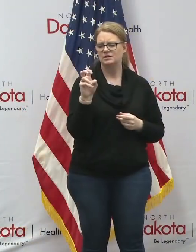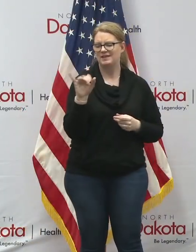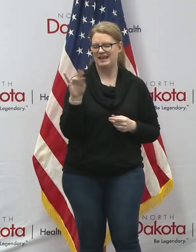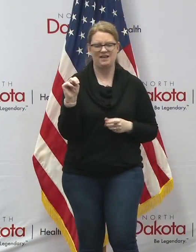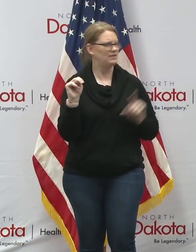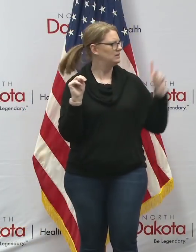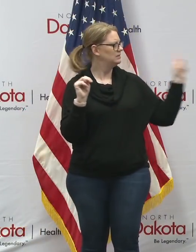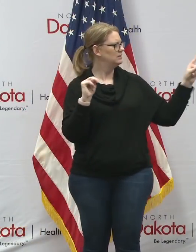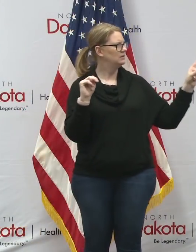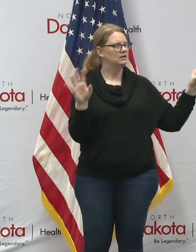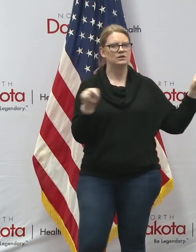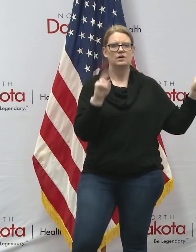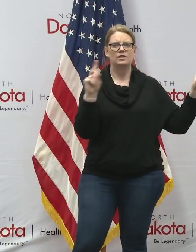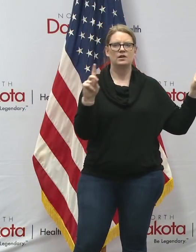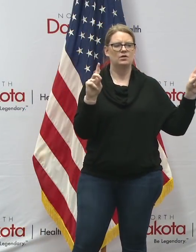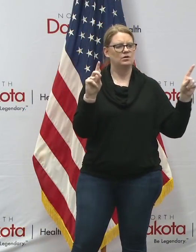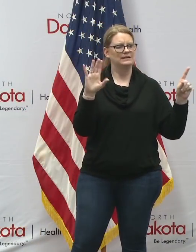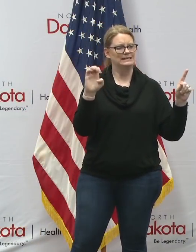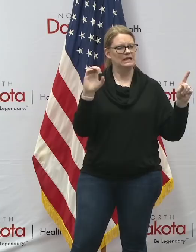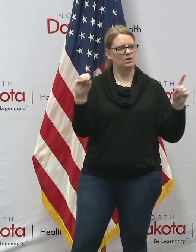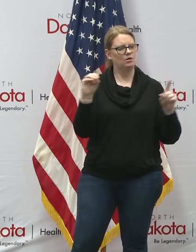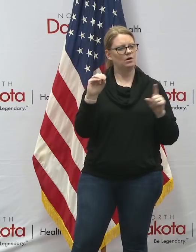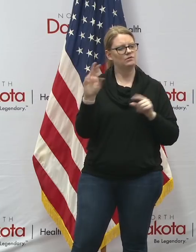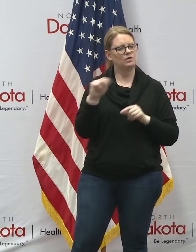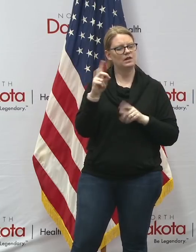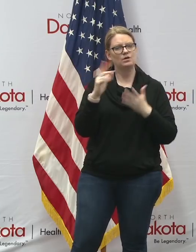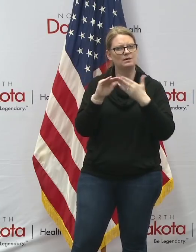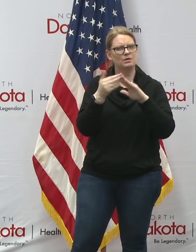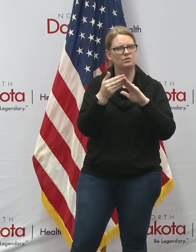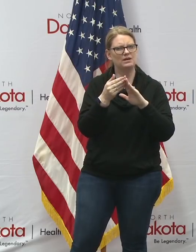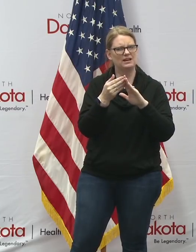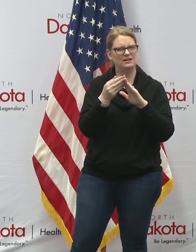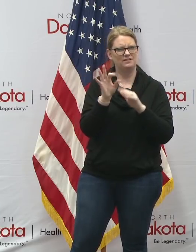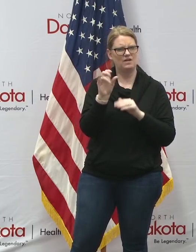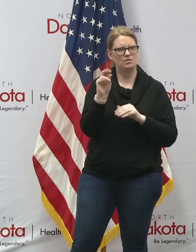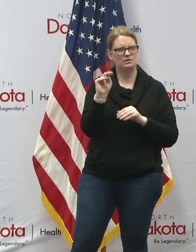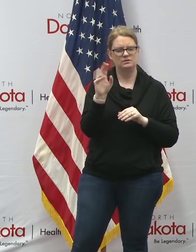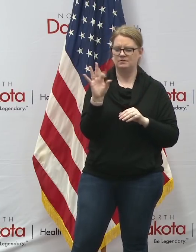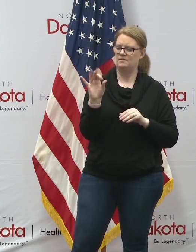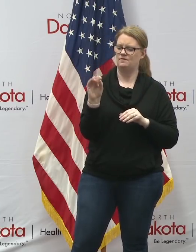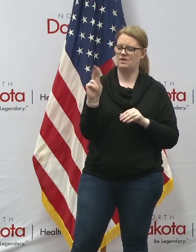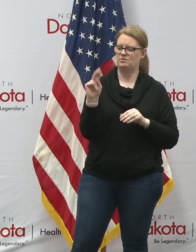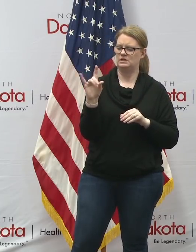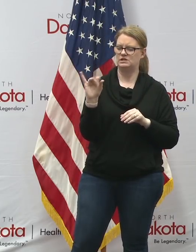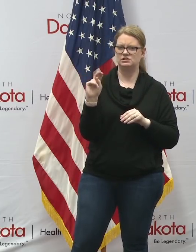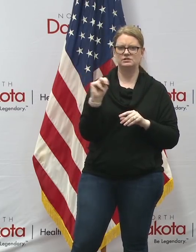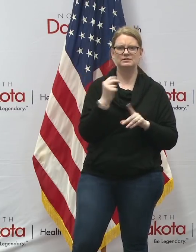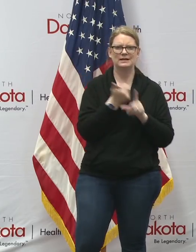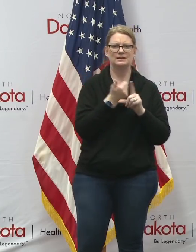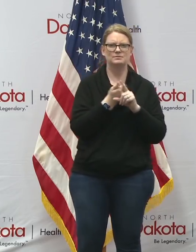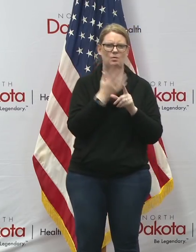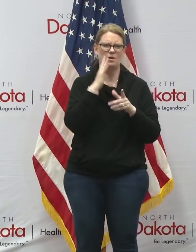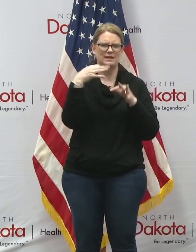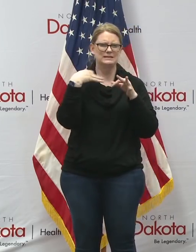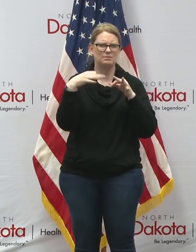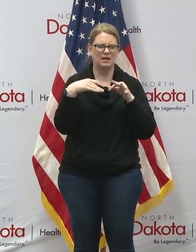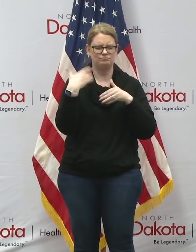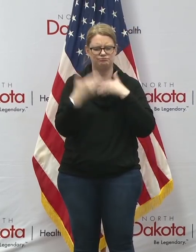president ceo of north dakota community foundation who will now briefly explain this process for those willing to contribute thank you kevin